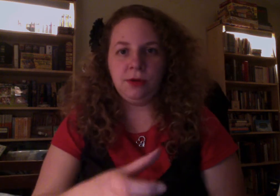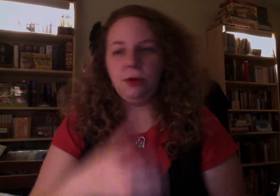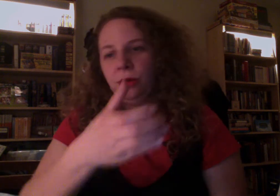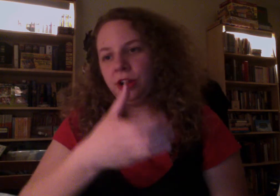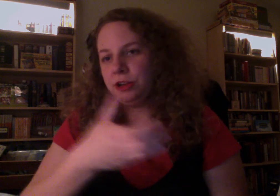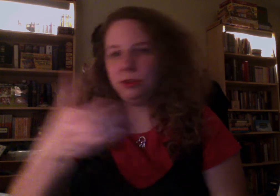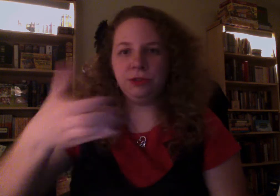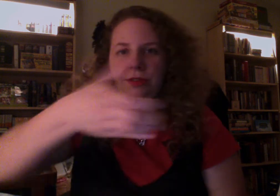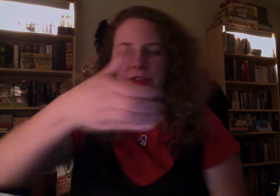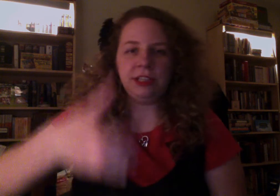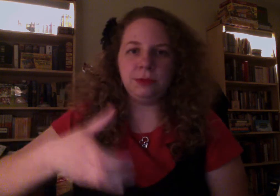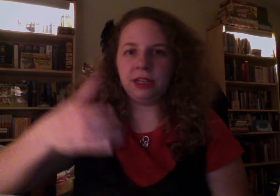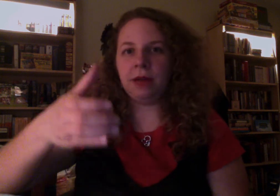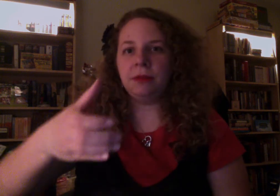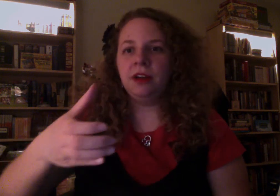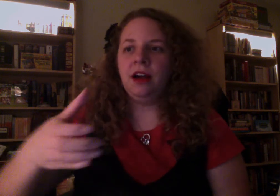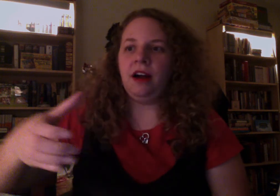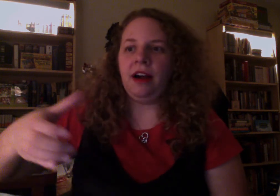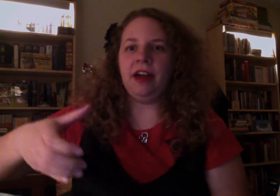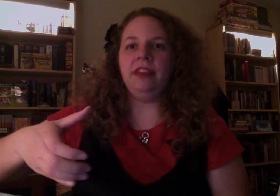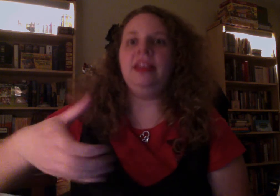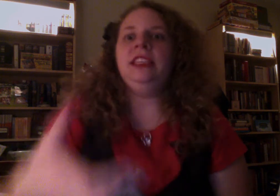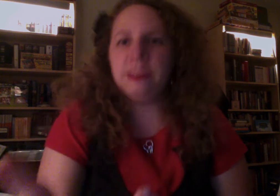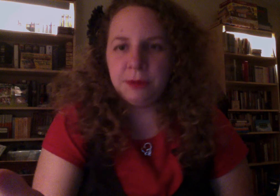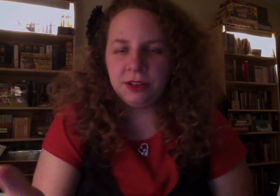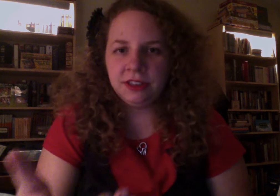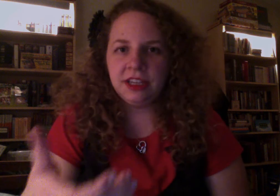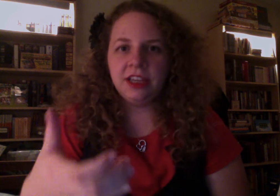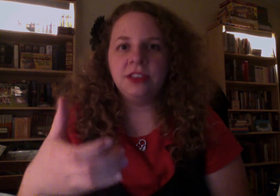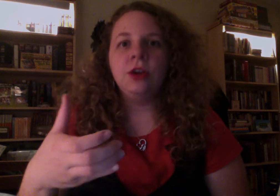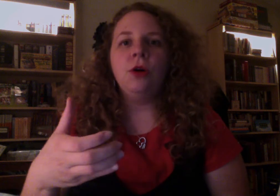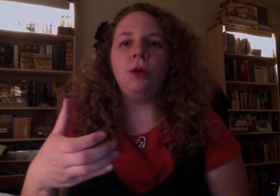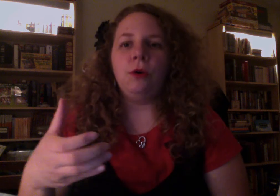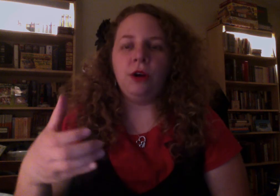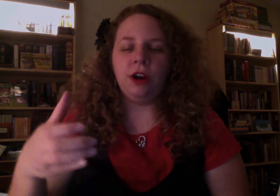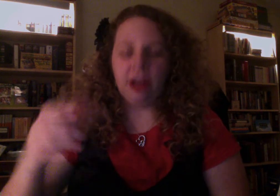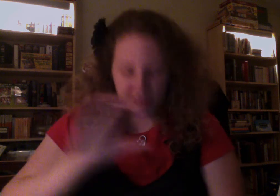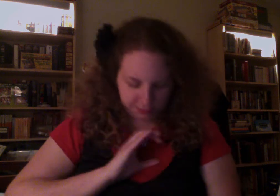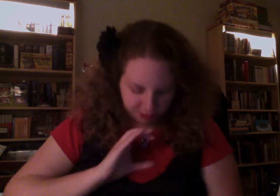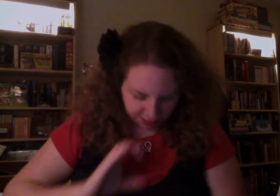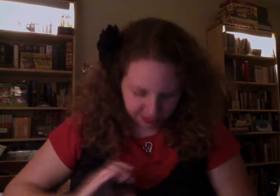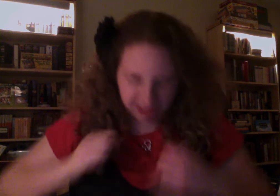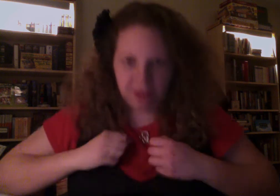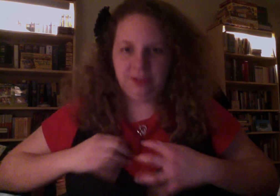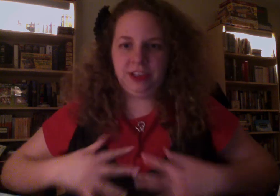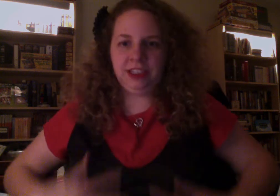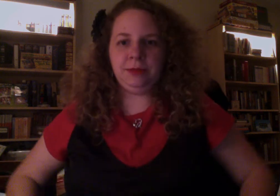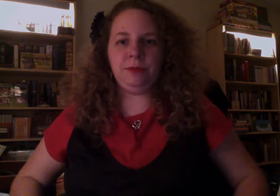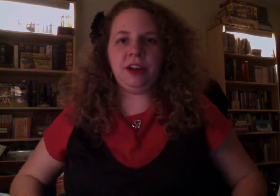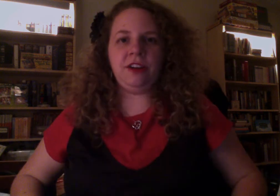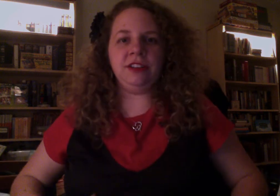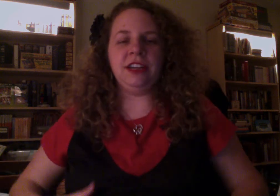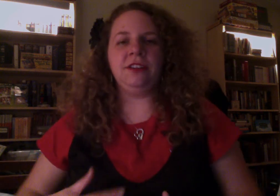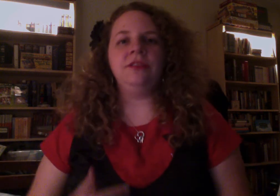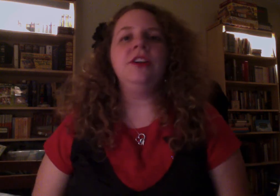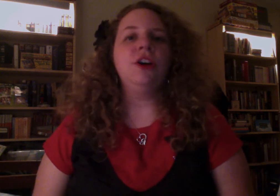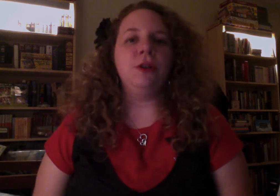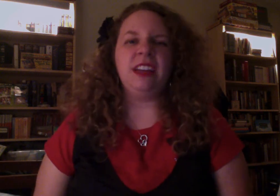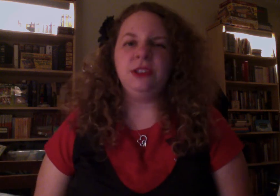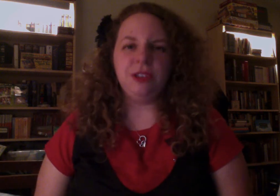Or you can do other things with the cup. I like spilled it or I dumped it on myself and then it spread all down. Okay. So you can